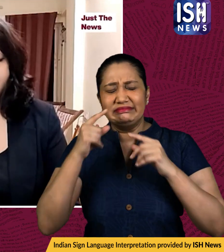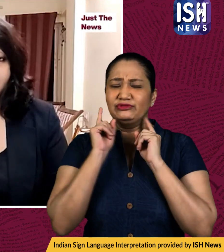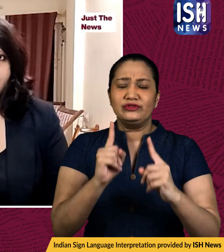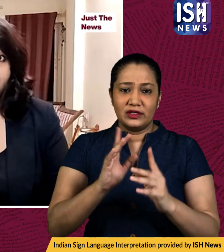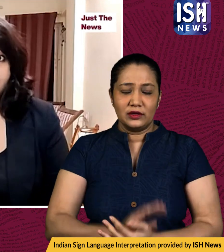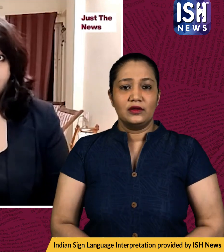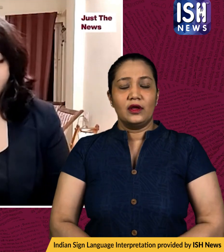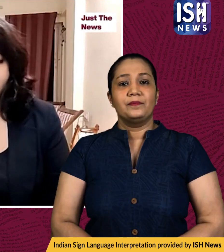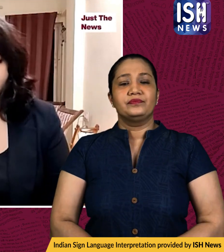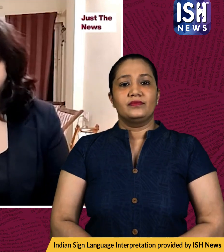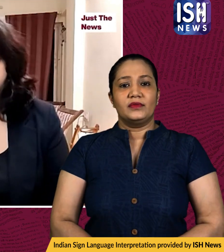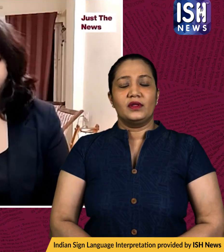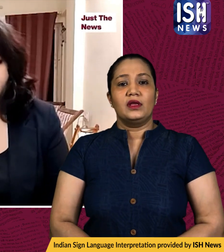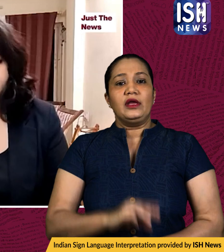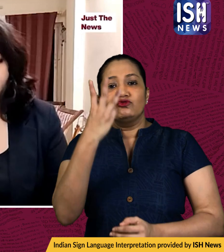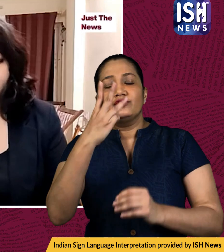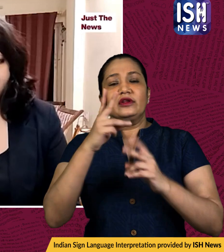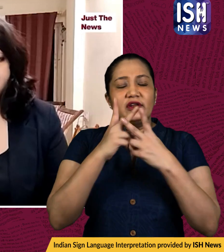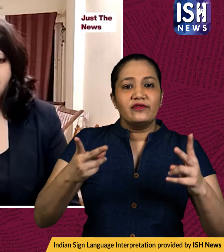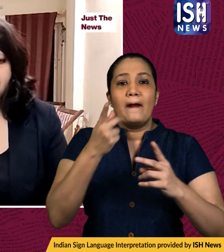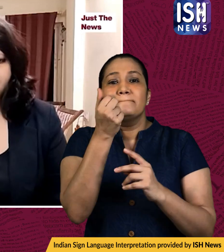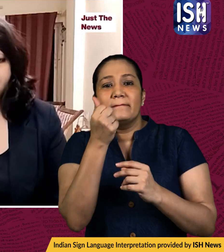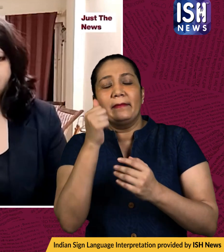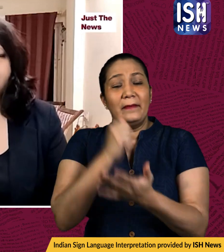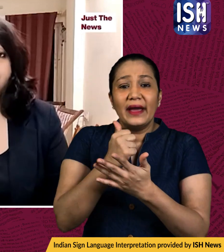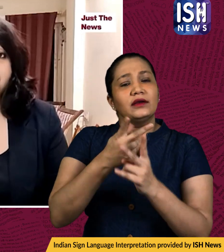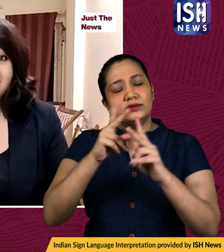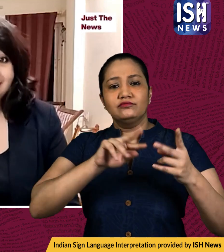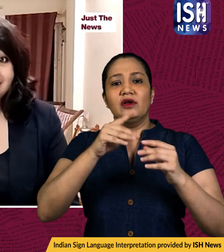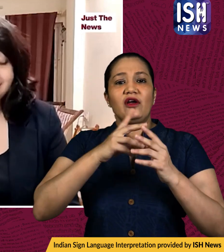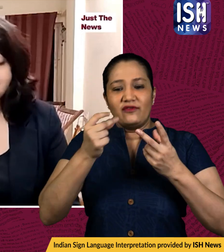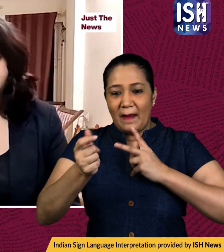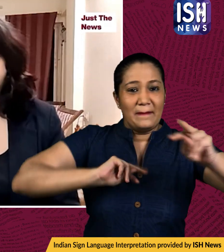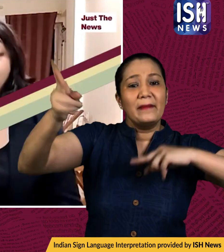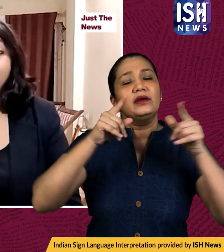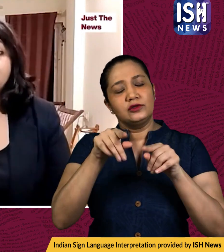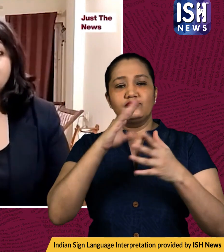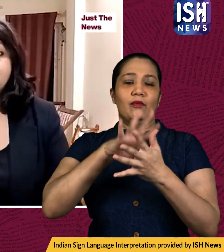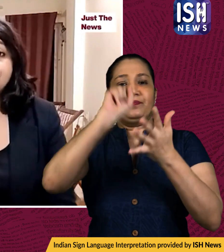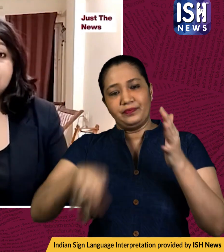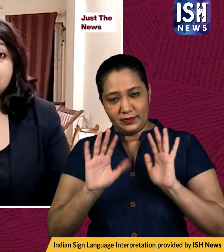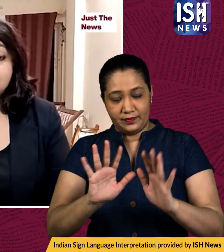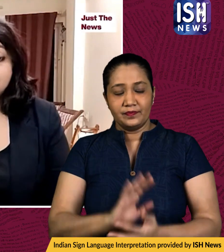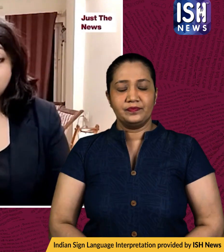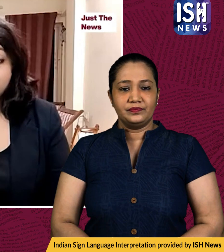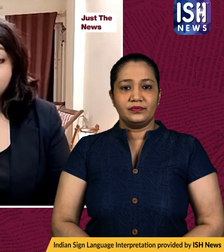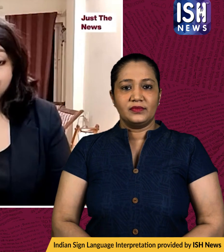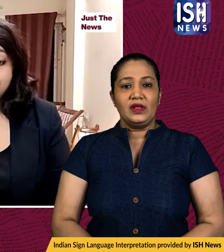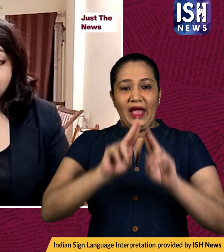exclude i beg your pardon three belaration banks from the swift banking system also in the news the international monetary